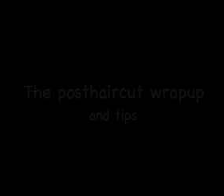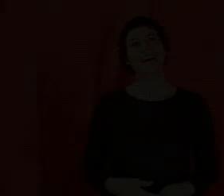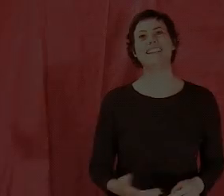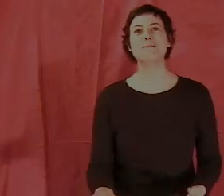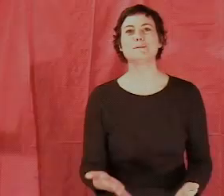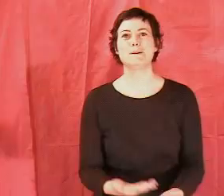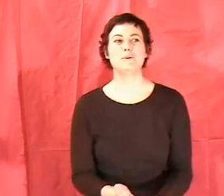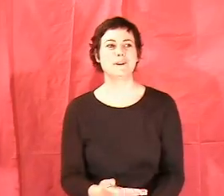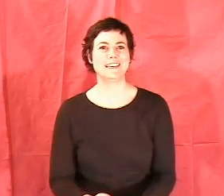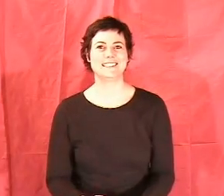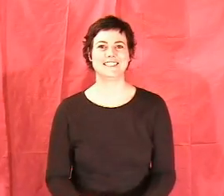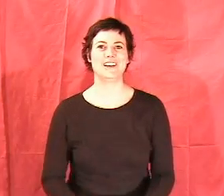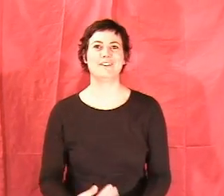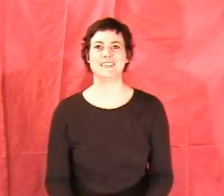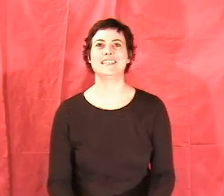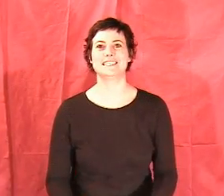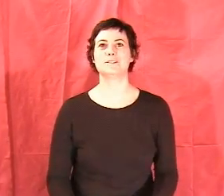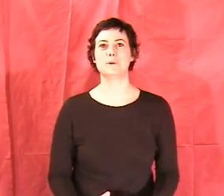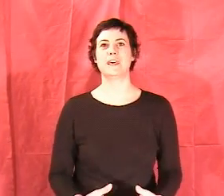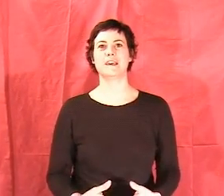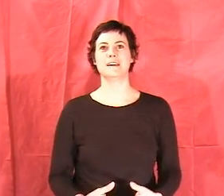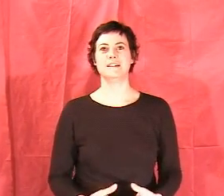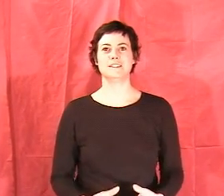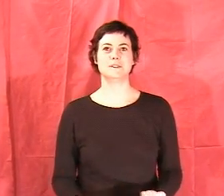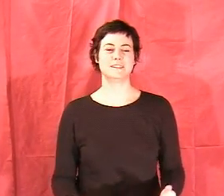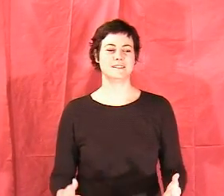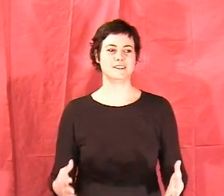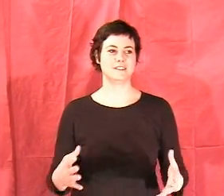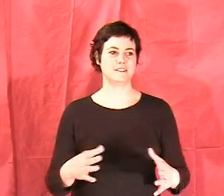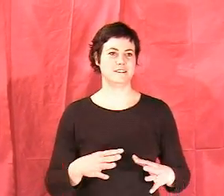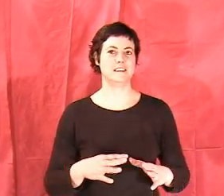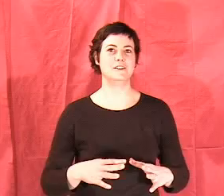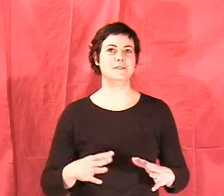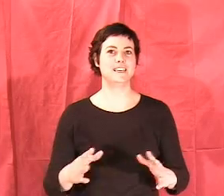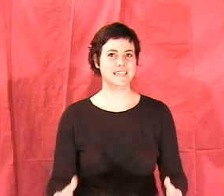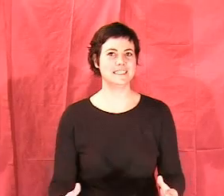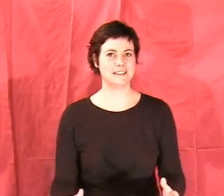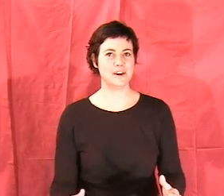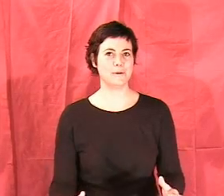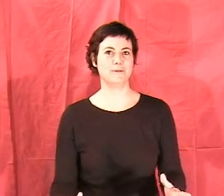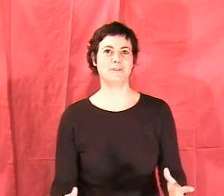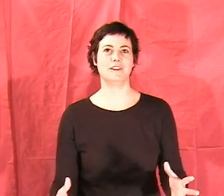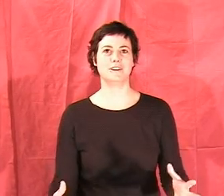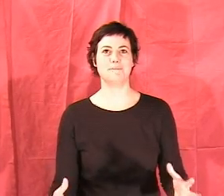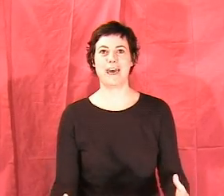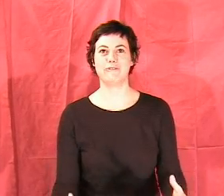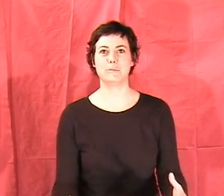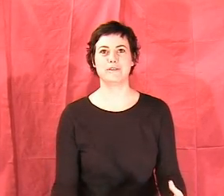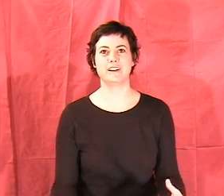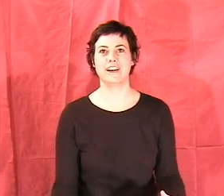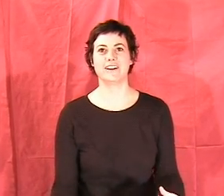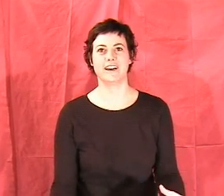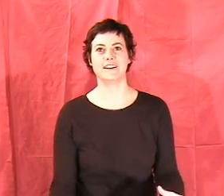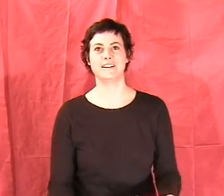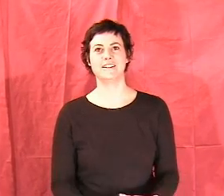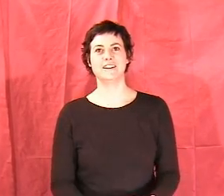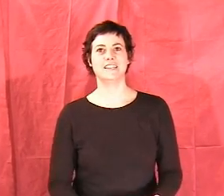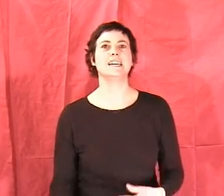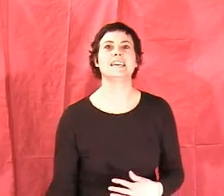And that was my point, is that you have to get it done quick. You don't need to know that you're going to have a perfect haircut. You got to